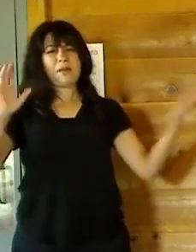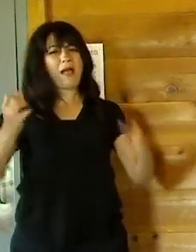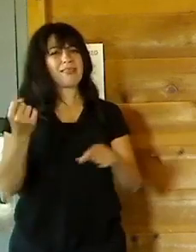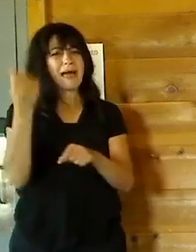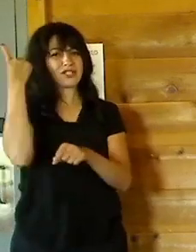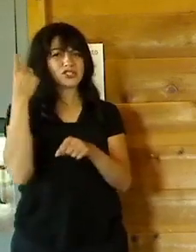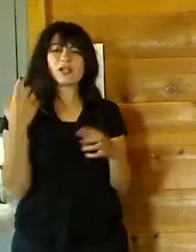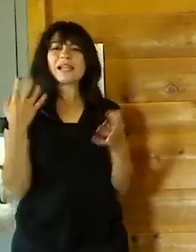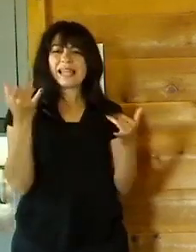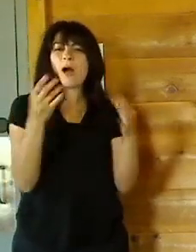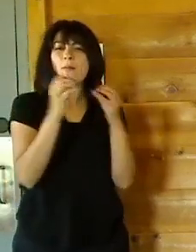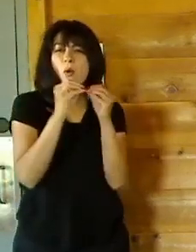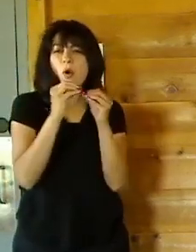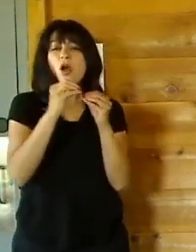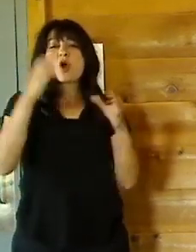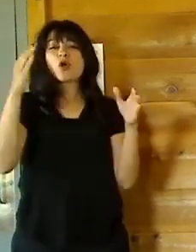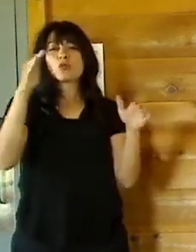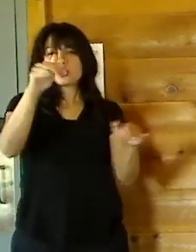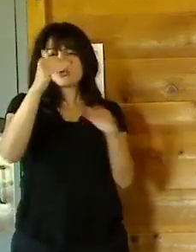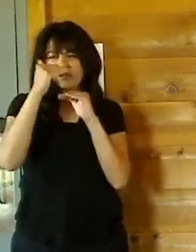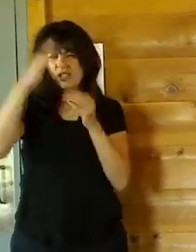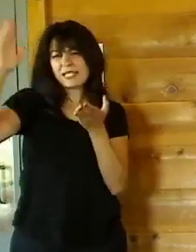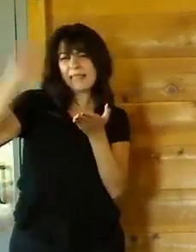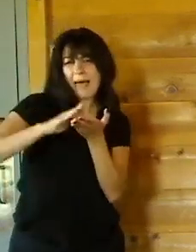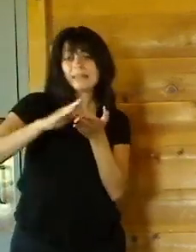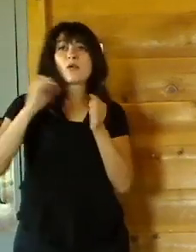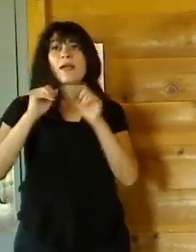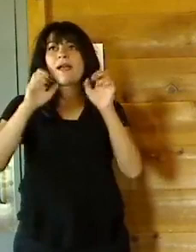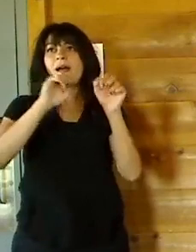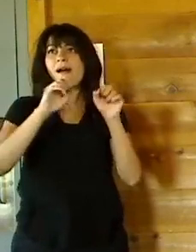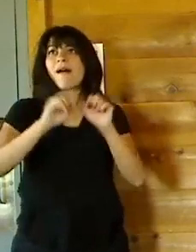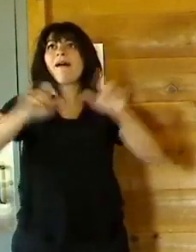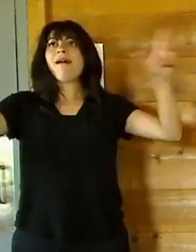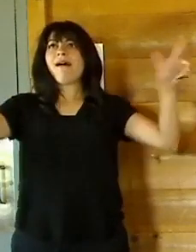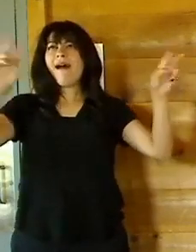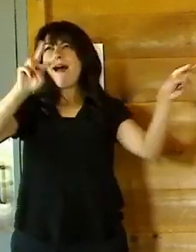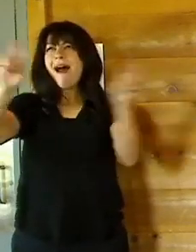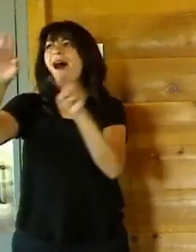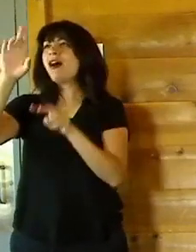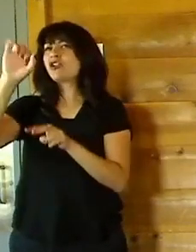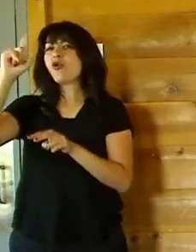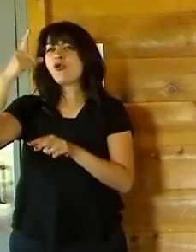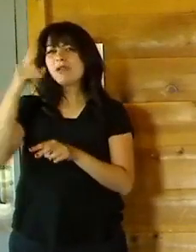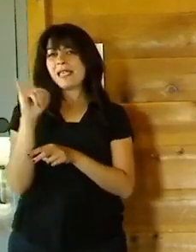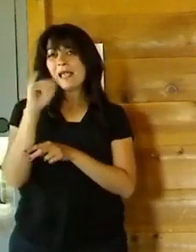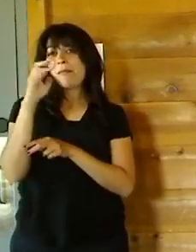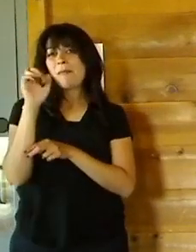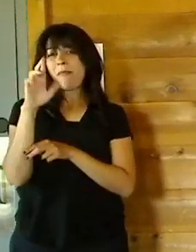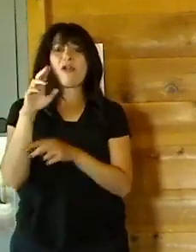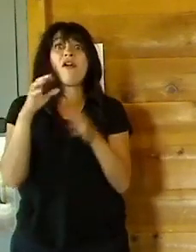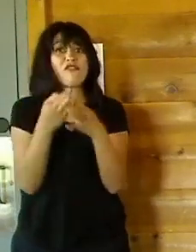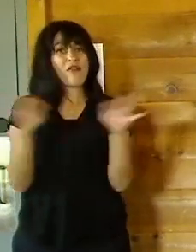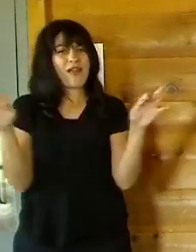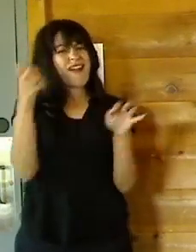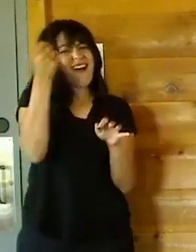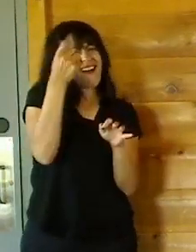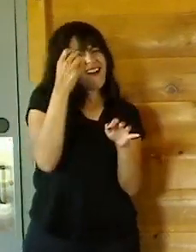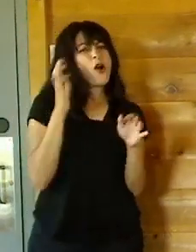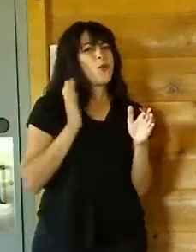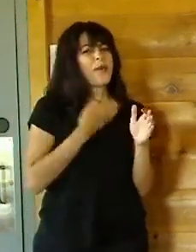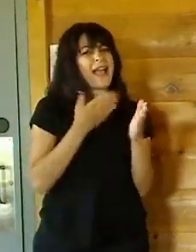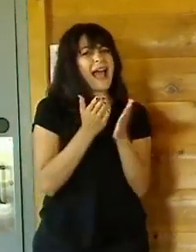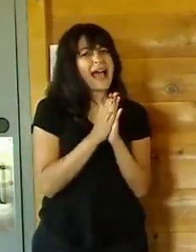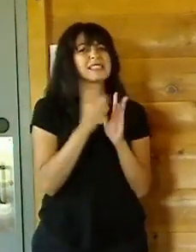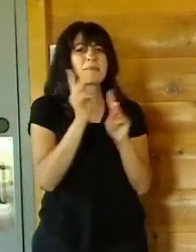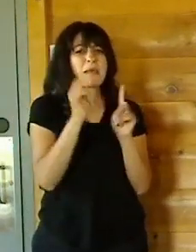thrilled that we'll be able to have Yogi Bear on the big screen. And it's a free event. We do just ask people to register so that we're